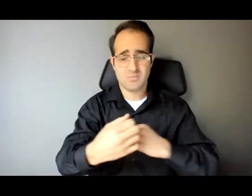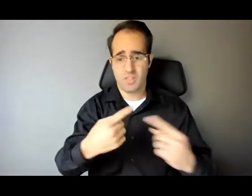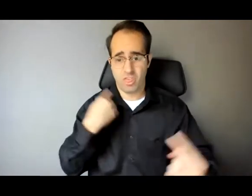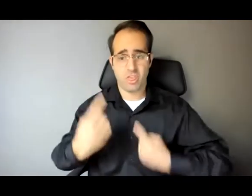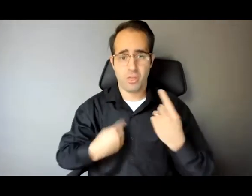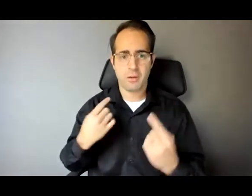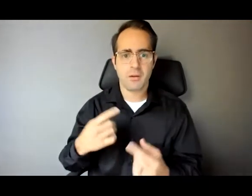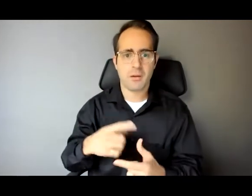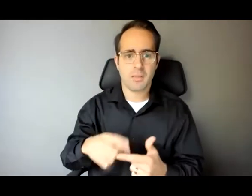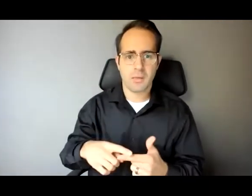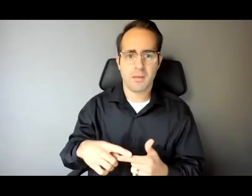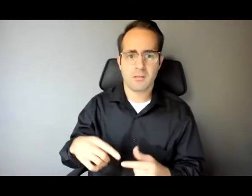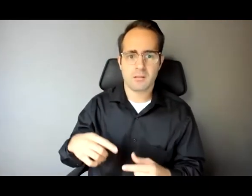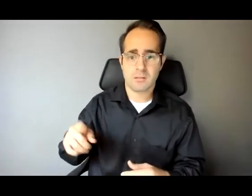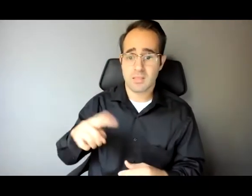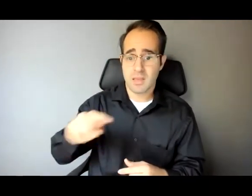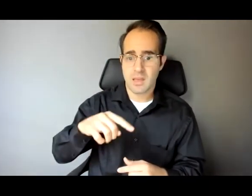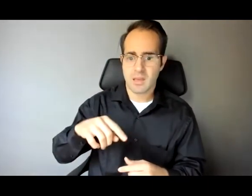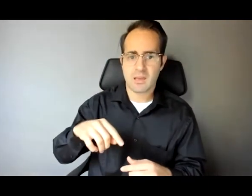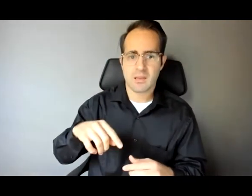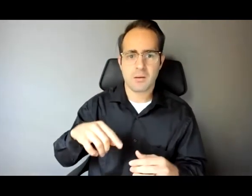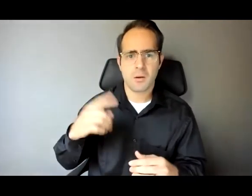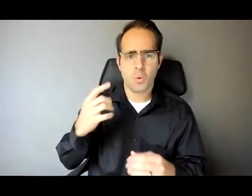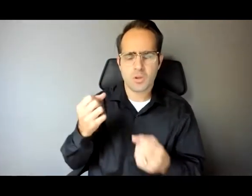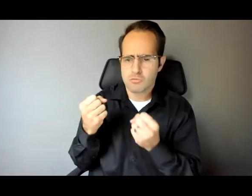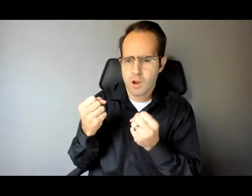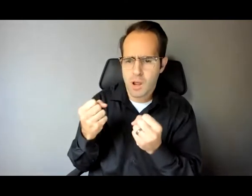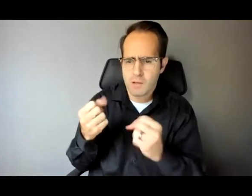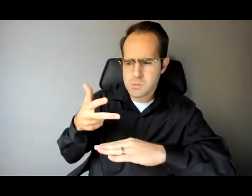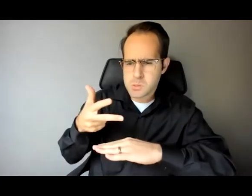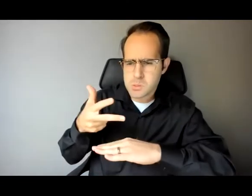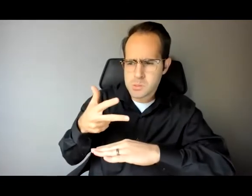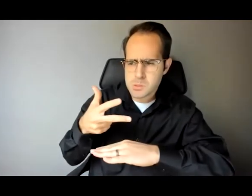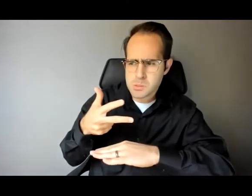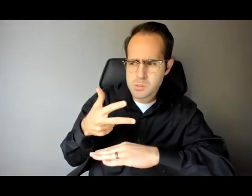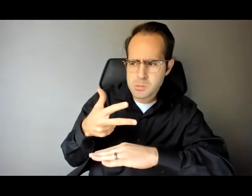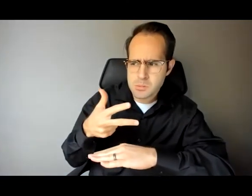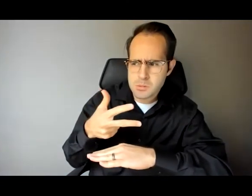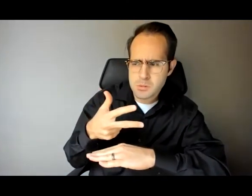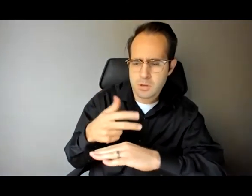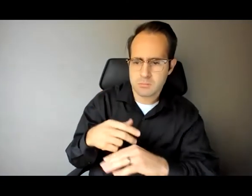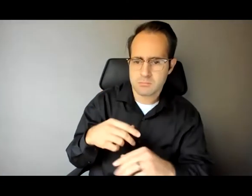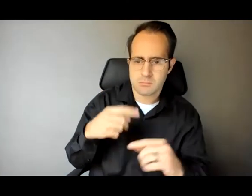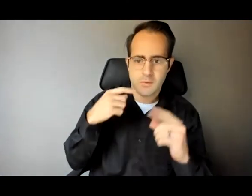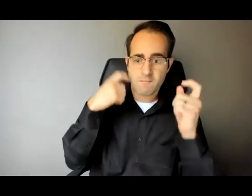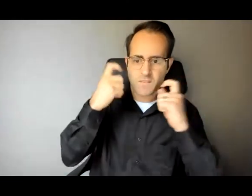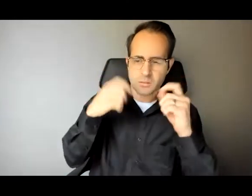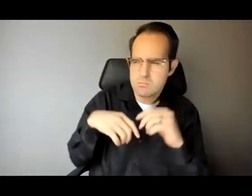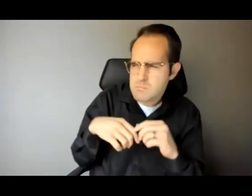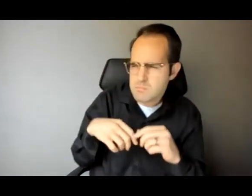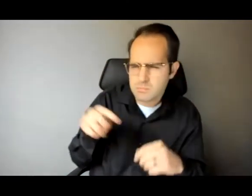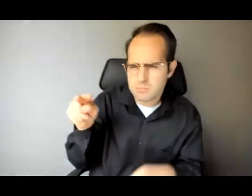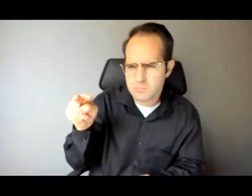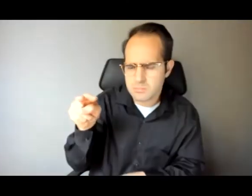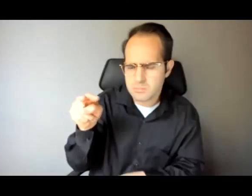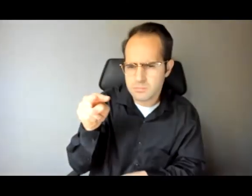we'd play in to fend off the summer heat. They'd drive by really slowly, give you a scornful look that sort of said,